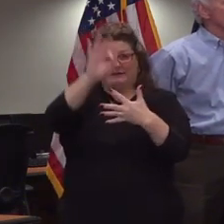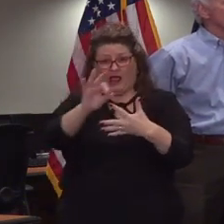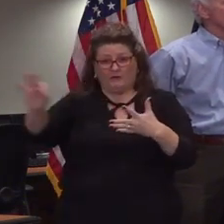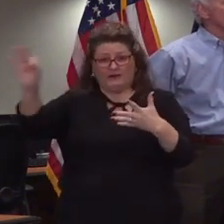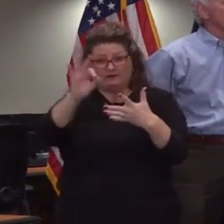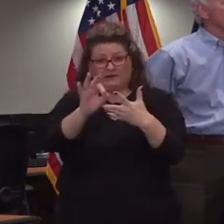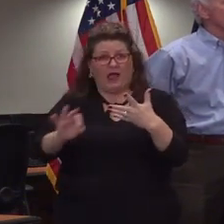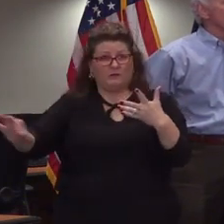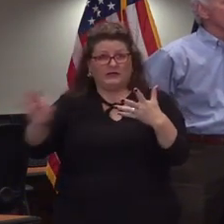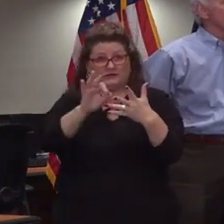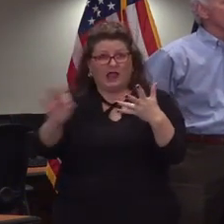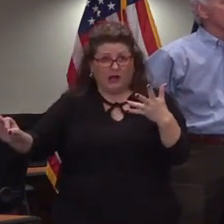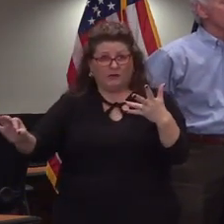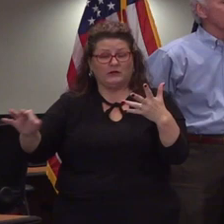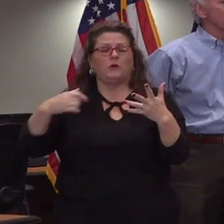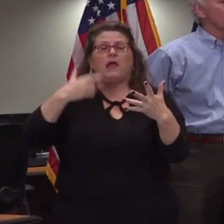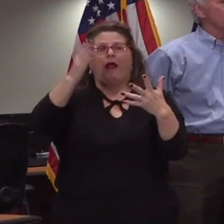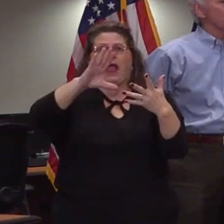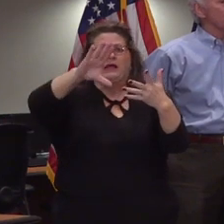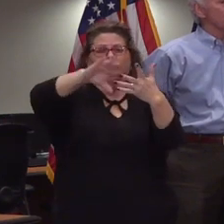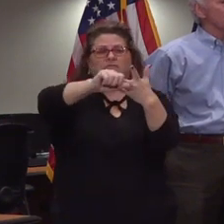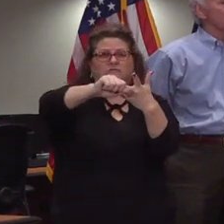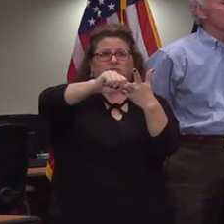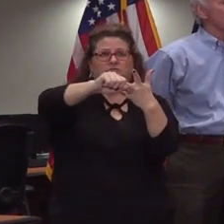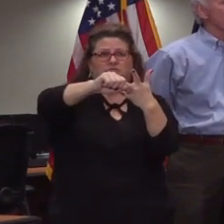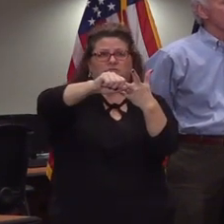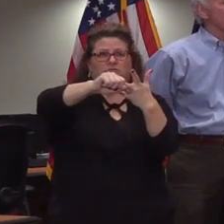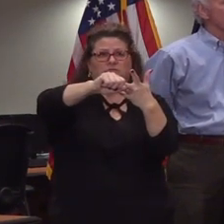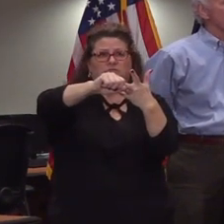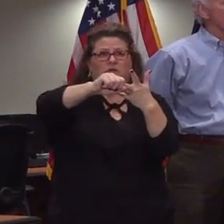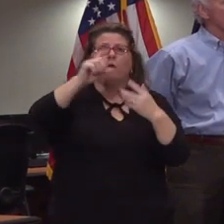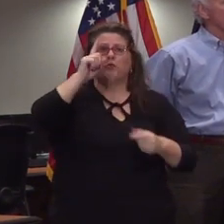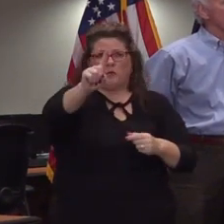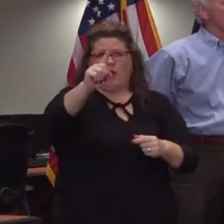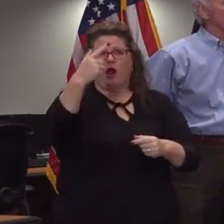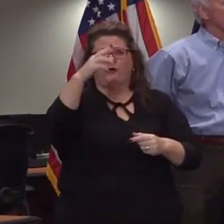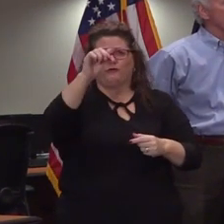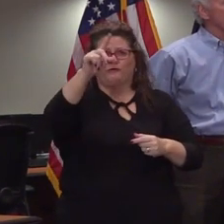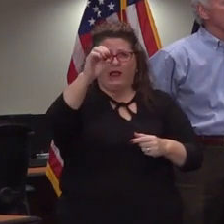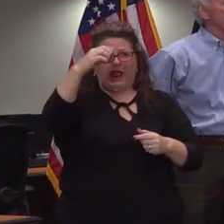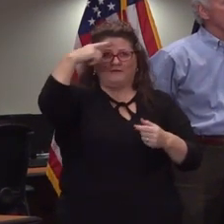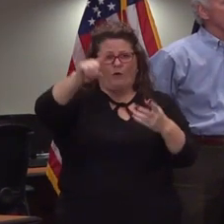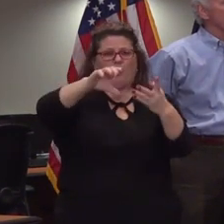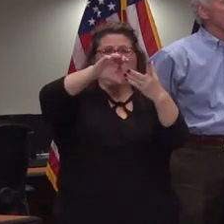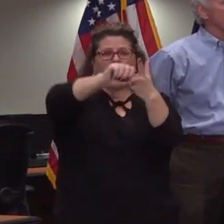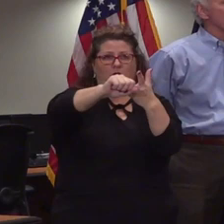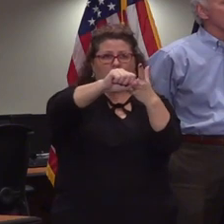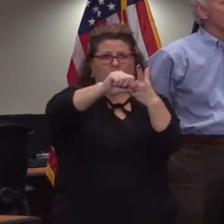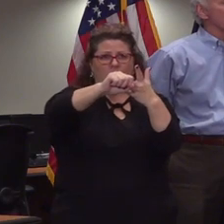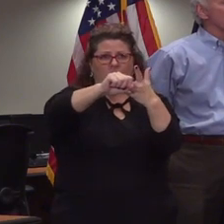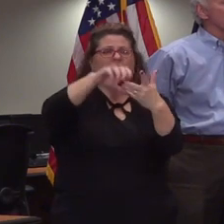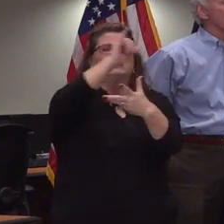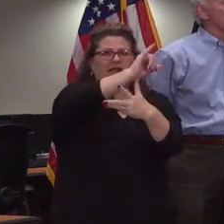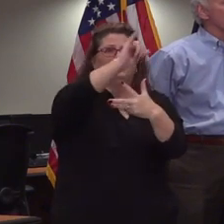would be blended together in a semester grade much like they do in higher ed that there would be one grade for this third nine weeks and fourth nine weeks